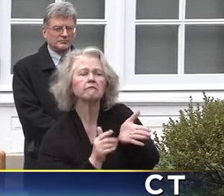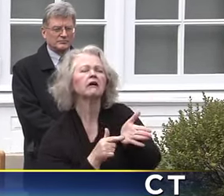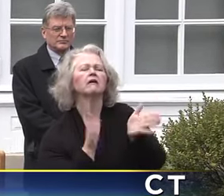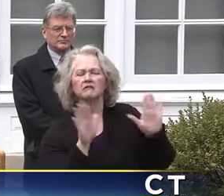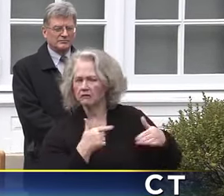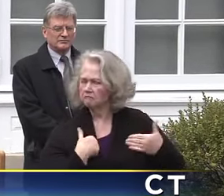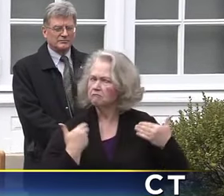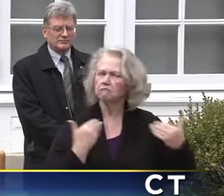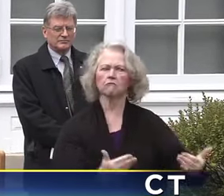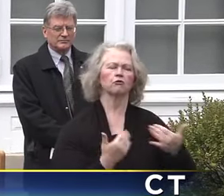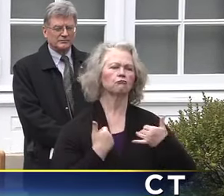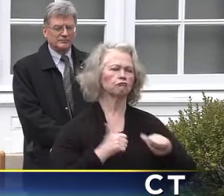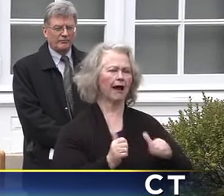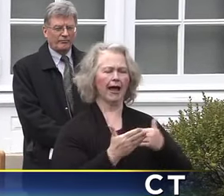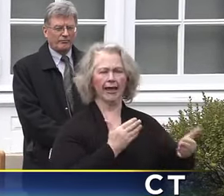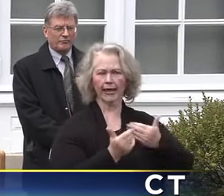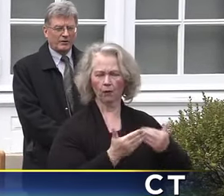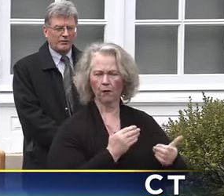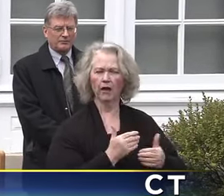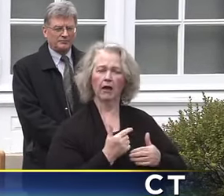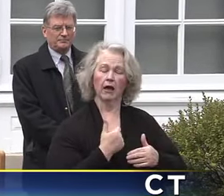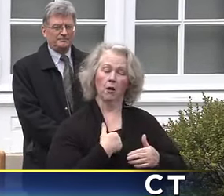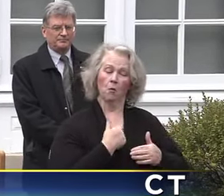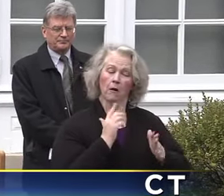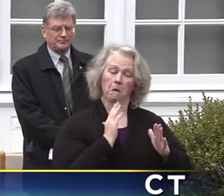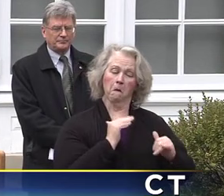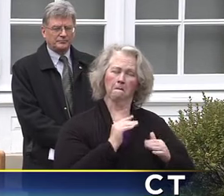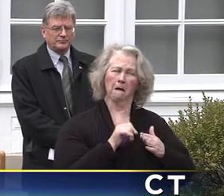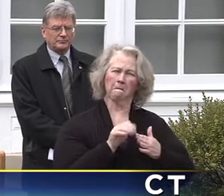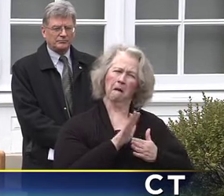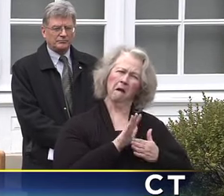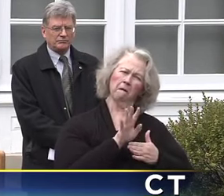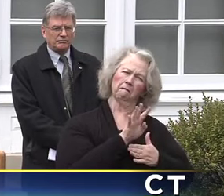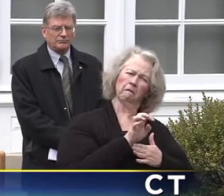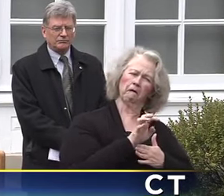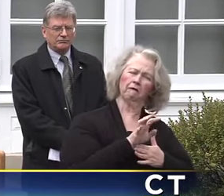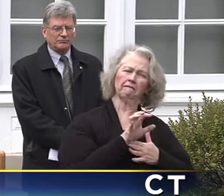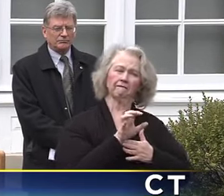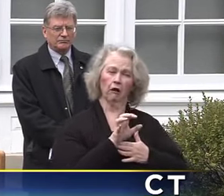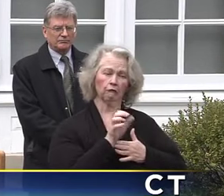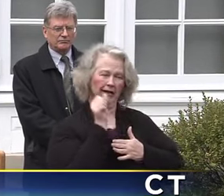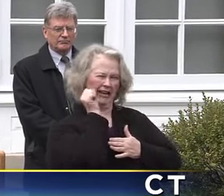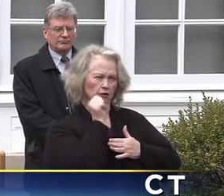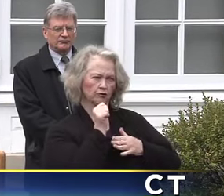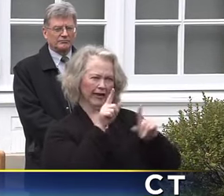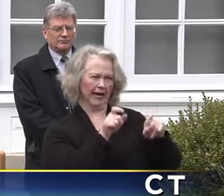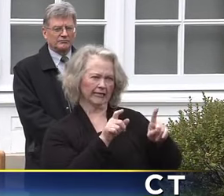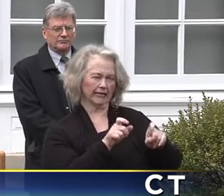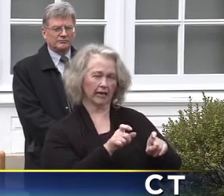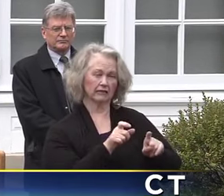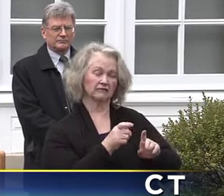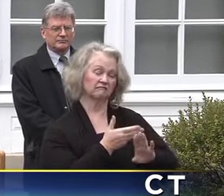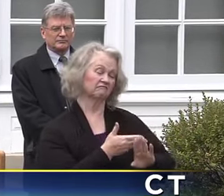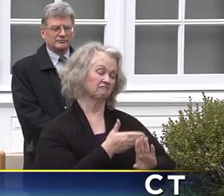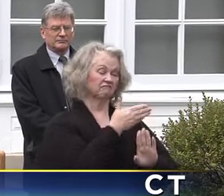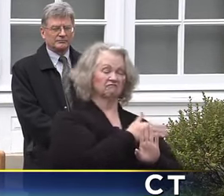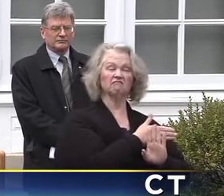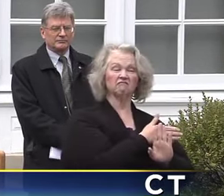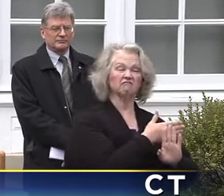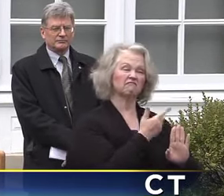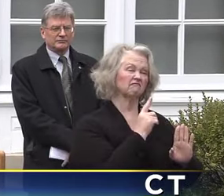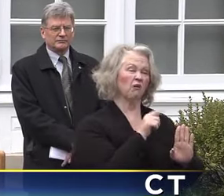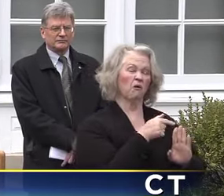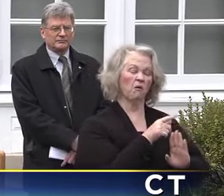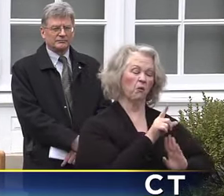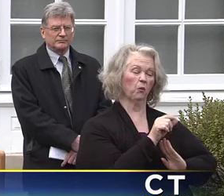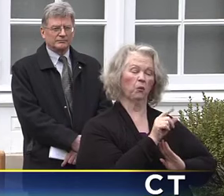We're close to four or five hundred tests now. We did, you know, just yesterday. That's up from, say, 20 when we started out